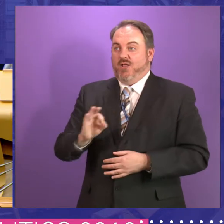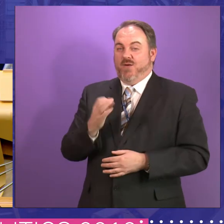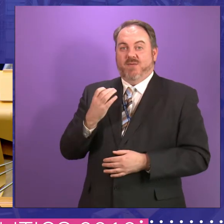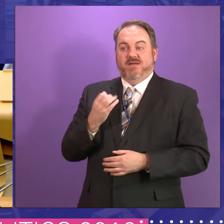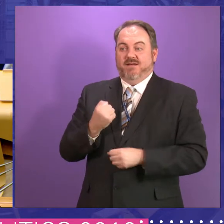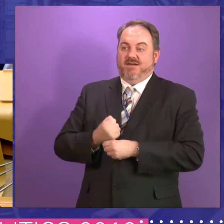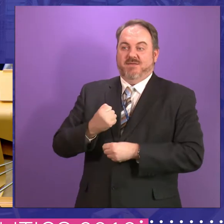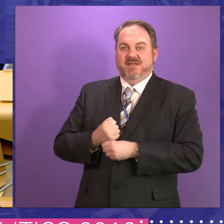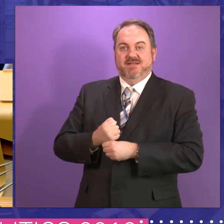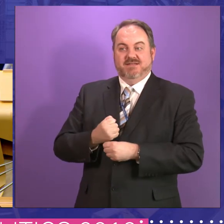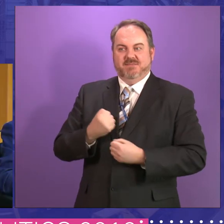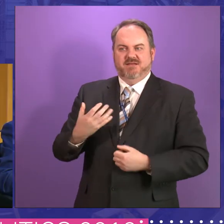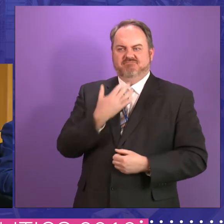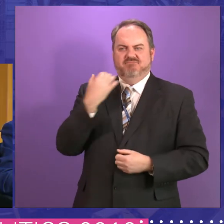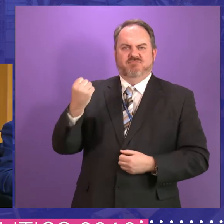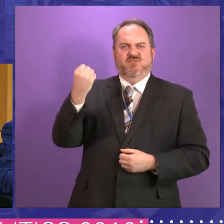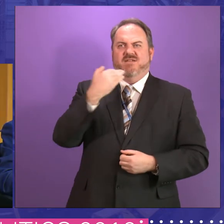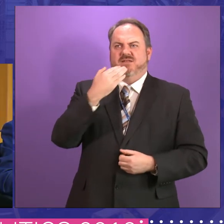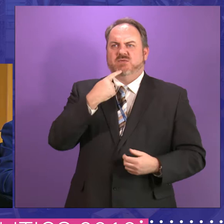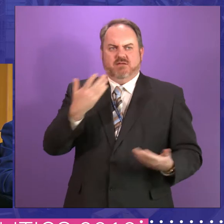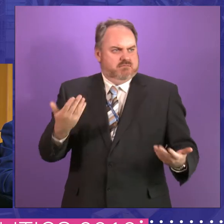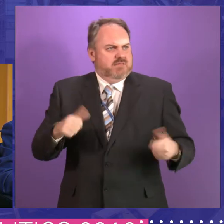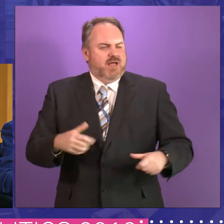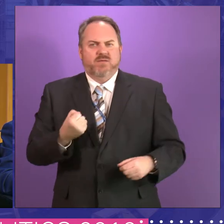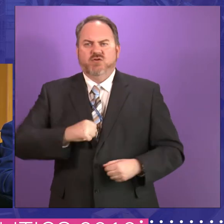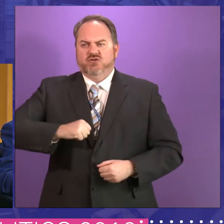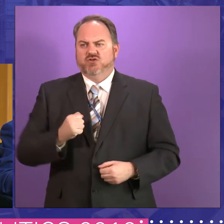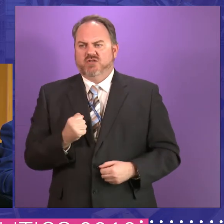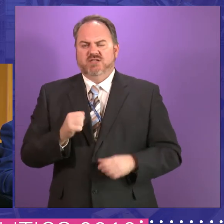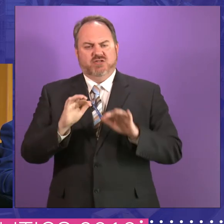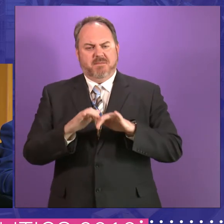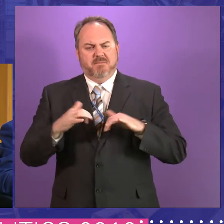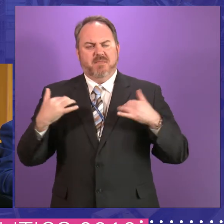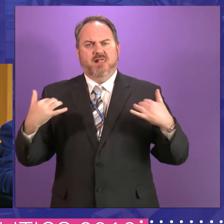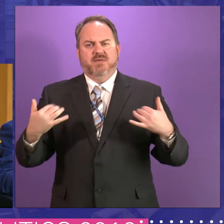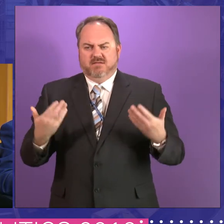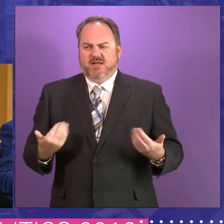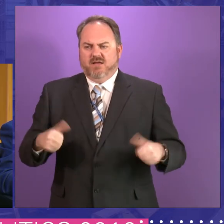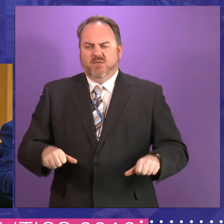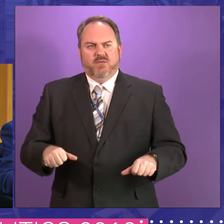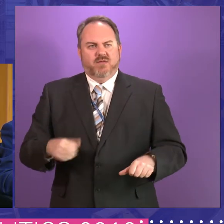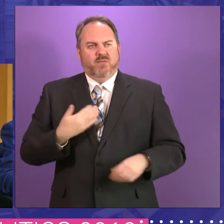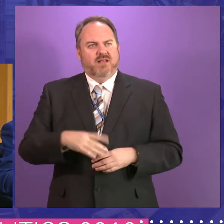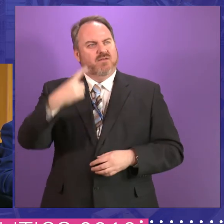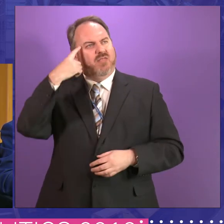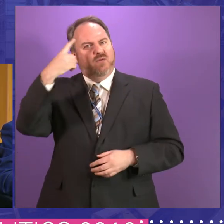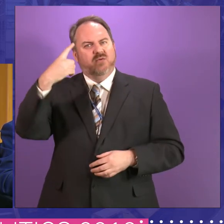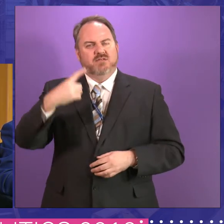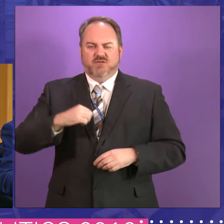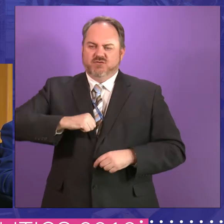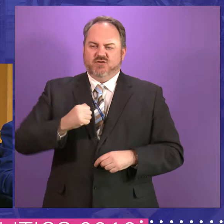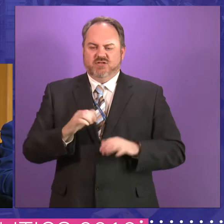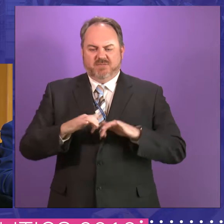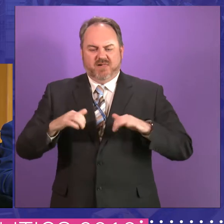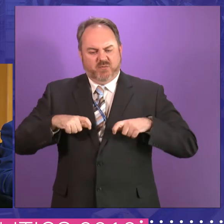to say we've now got a Scottish parliament. Um, it was never anticipated that local government would stay exactly